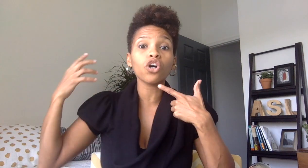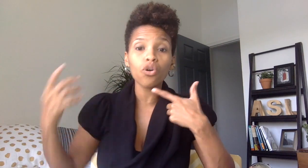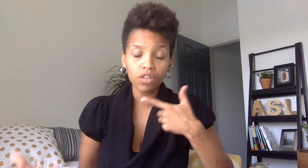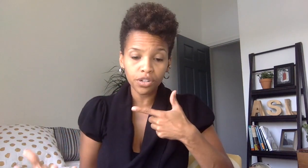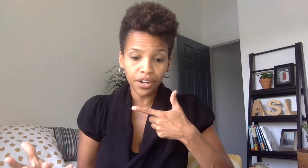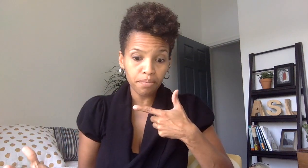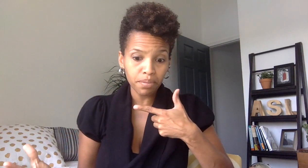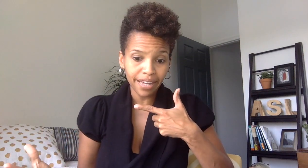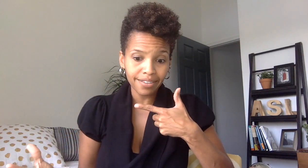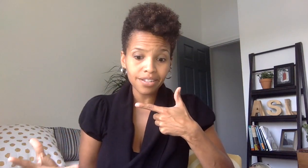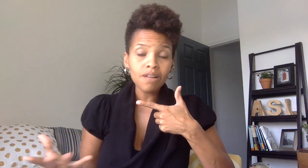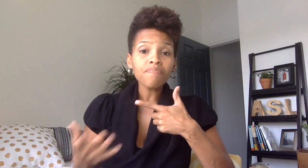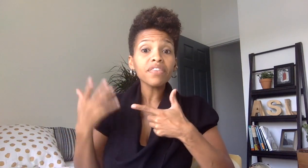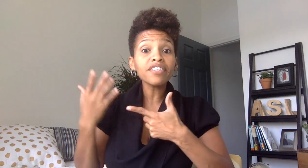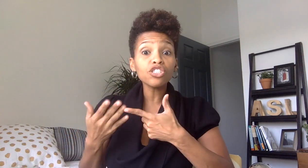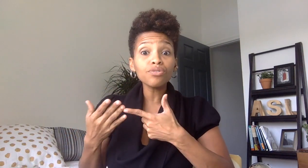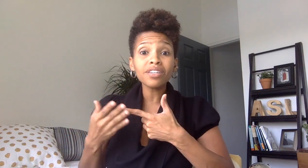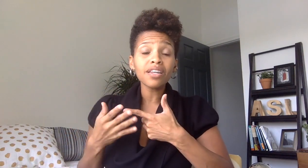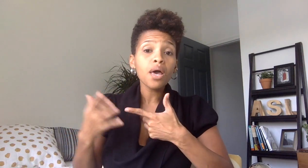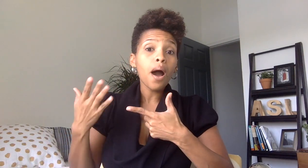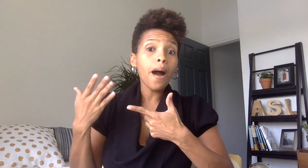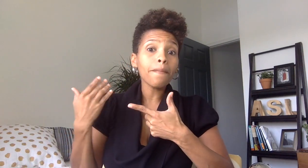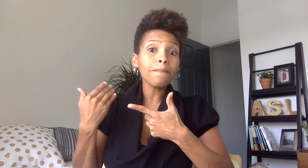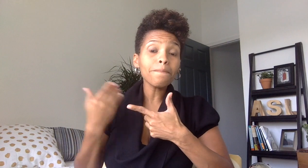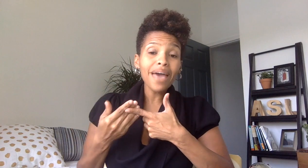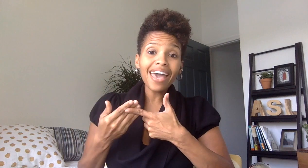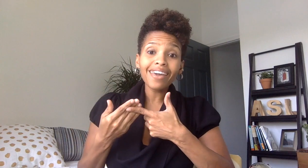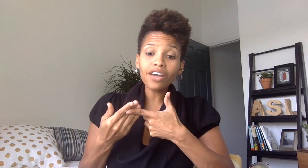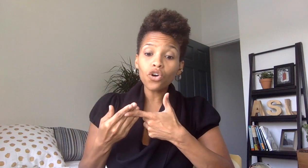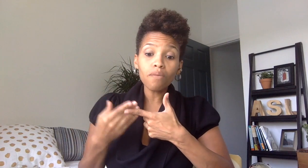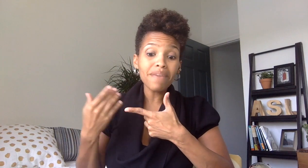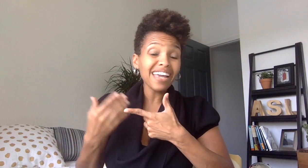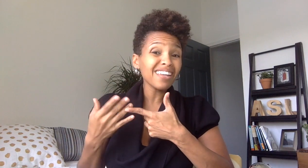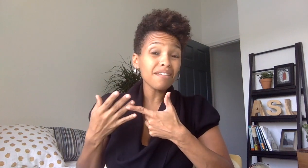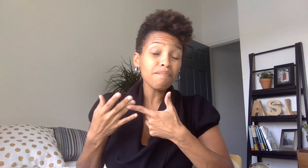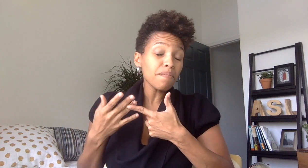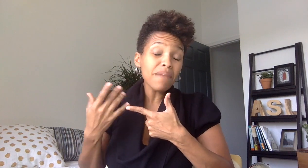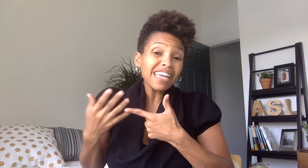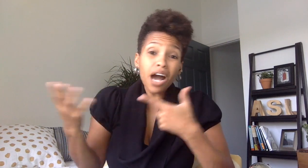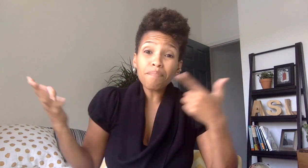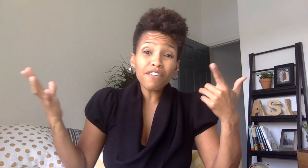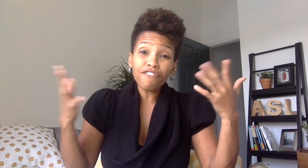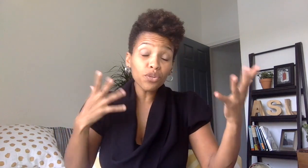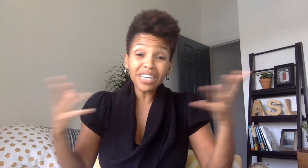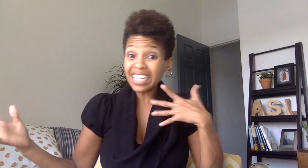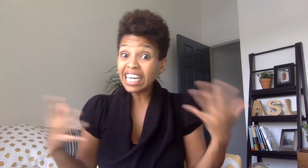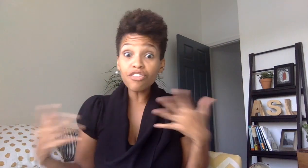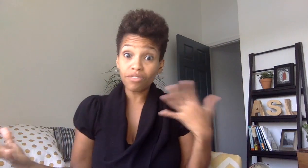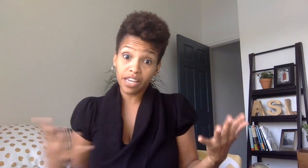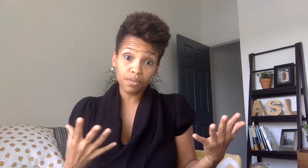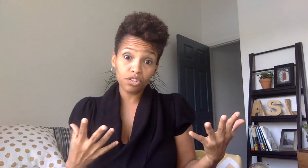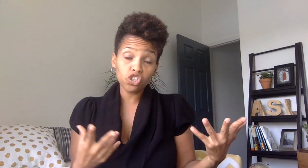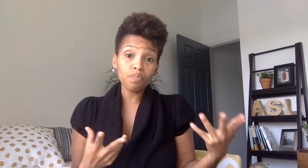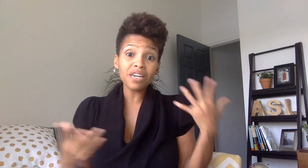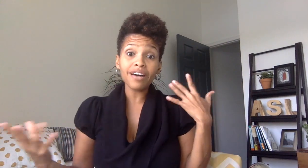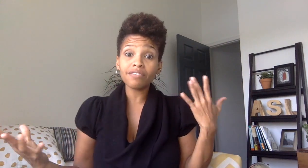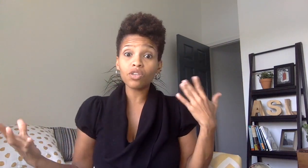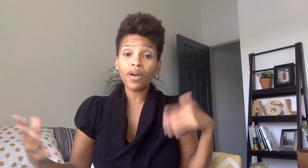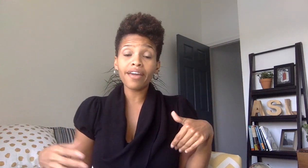cochlear implant this student may or may may not be fluent in either language so because of the way